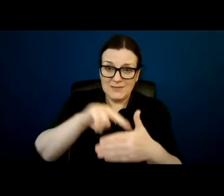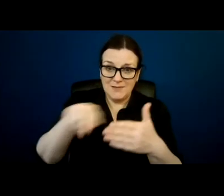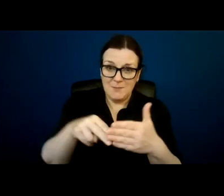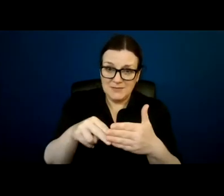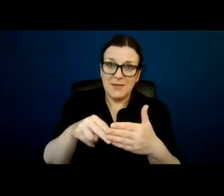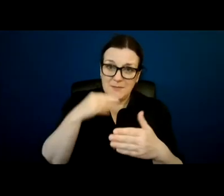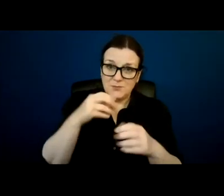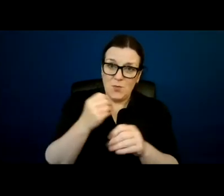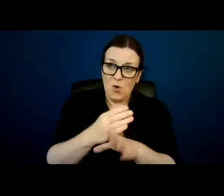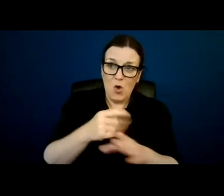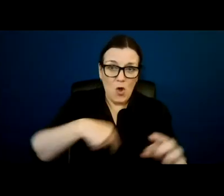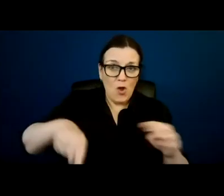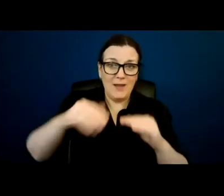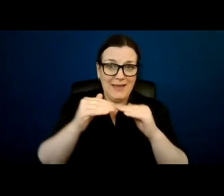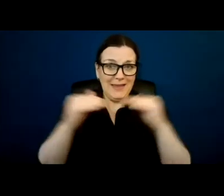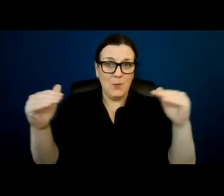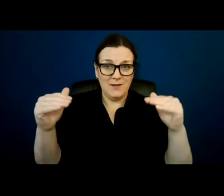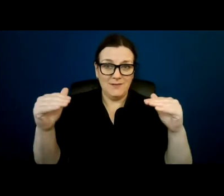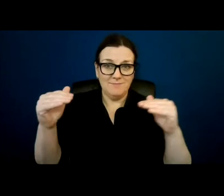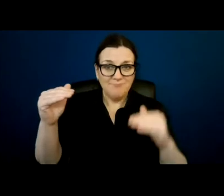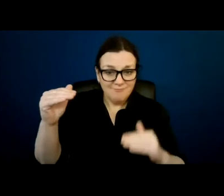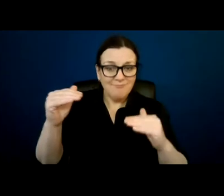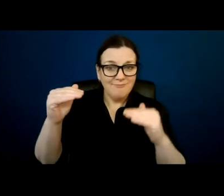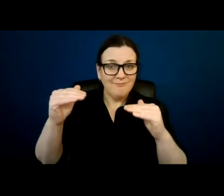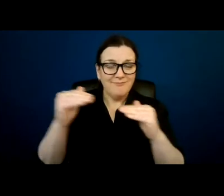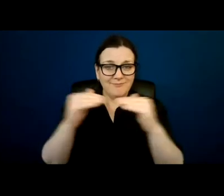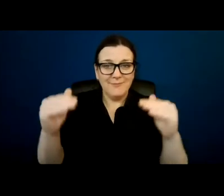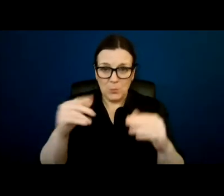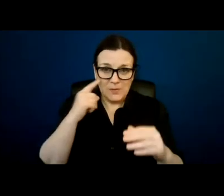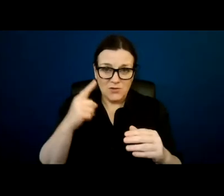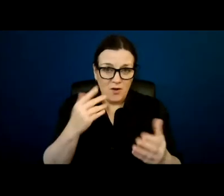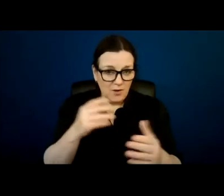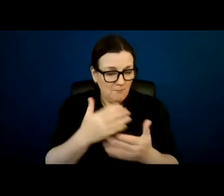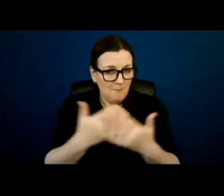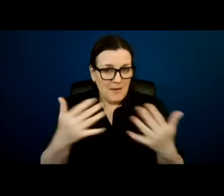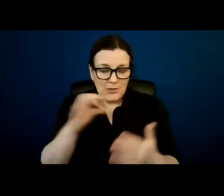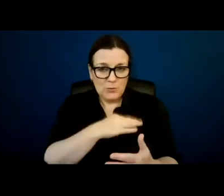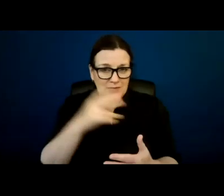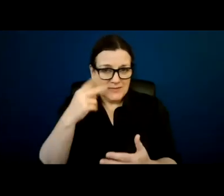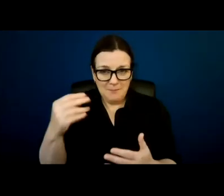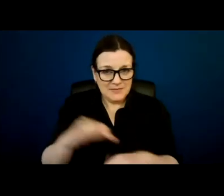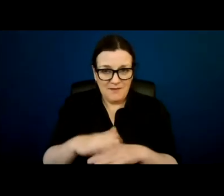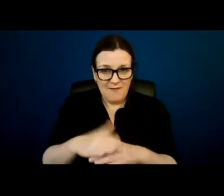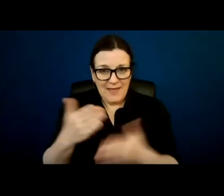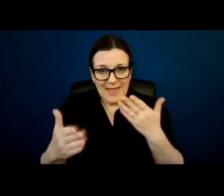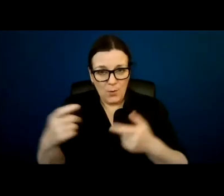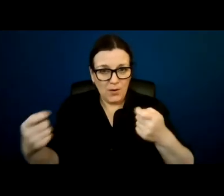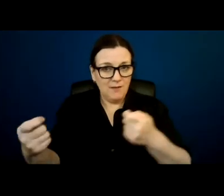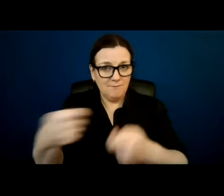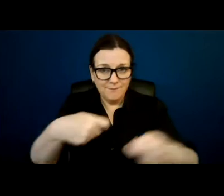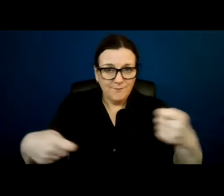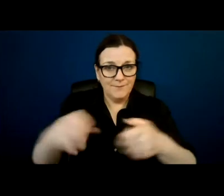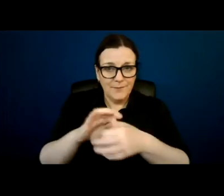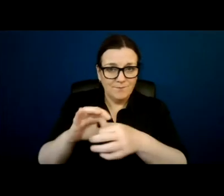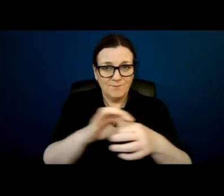And I think today we saw many good examples of how that collaboration will help. think everybody agrees that, you know, awareness